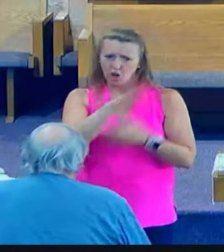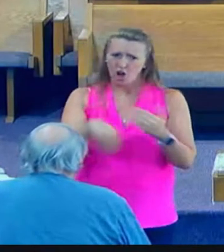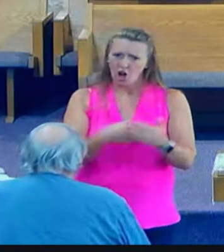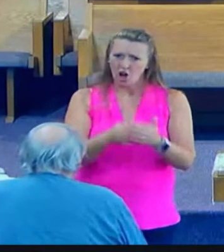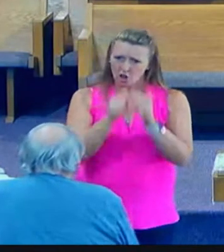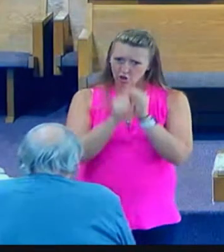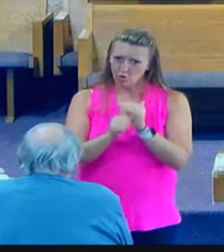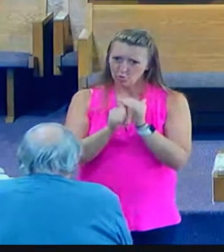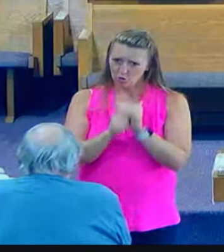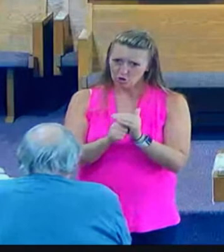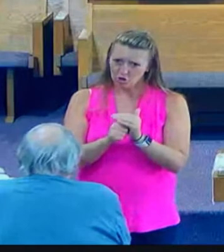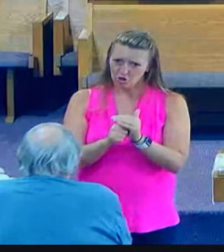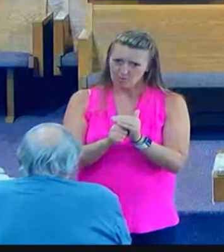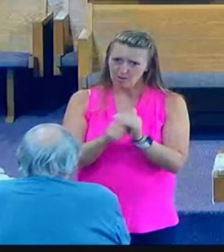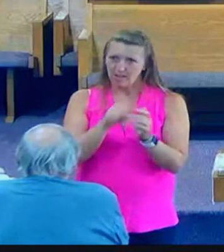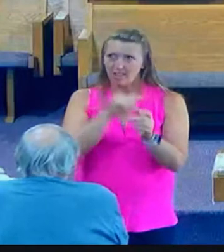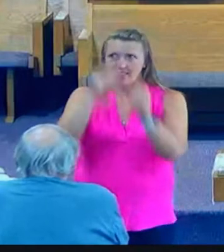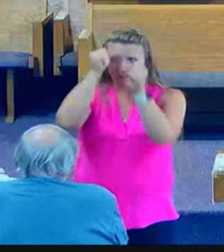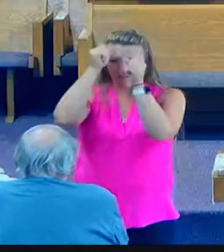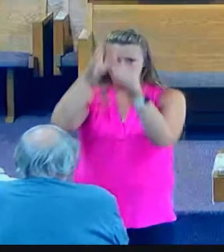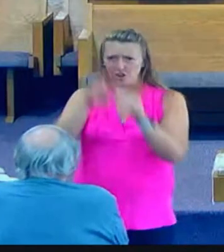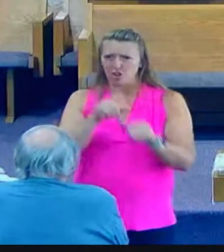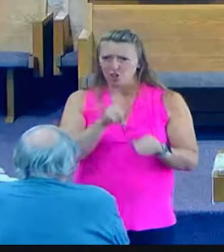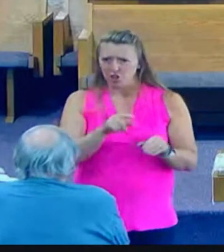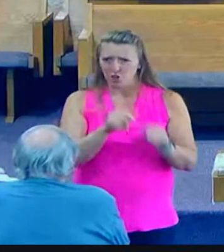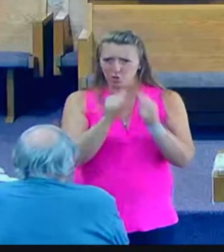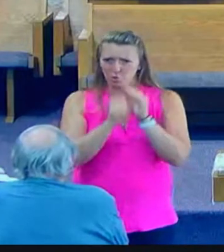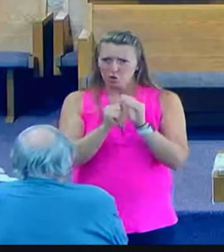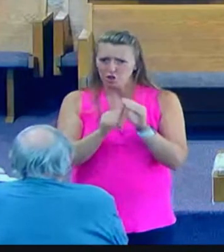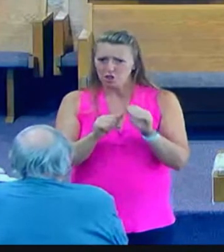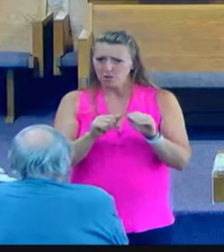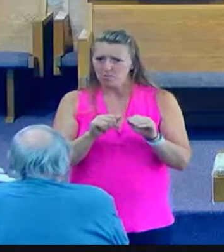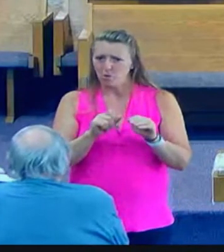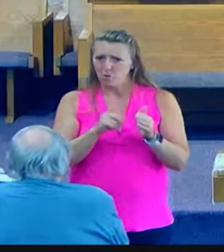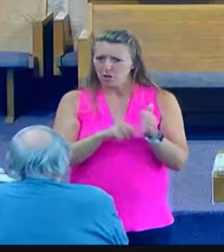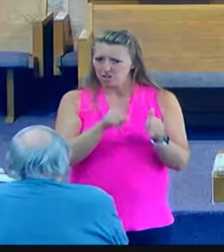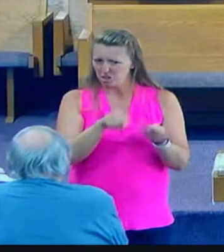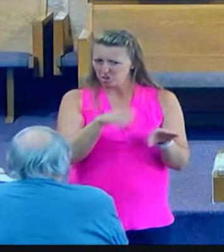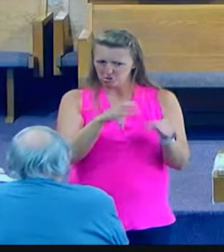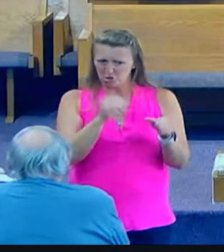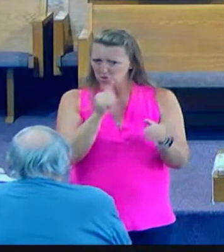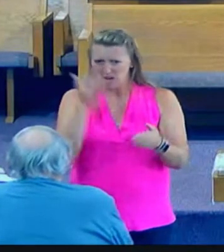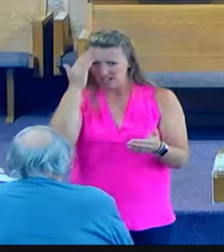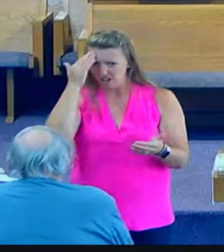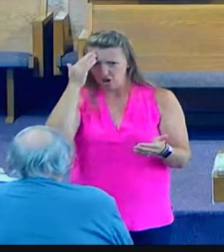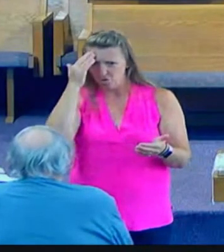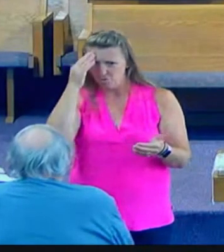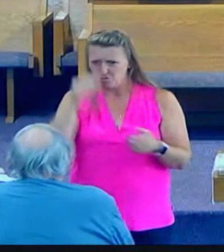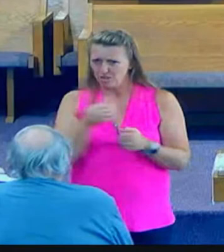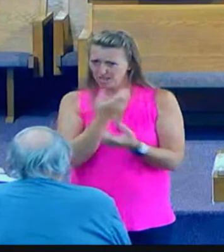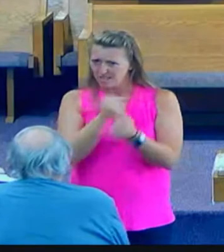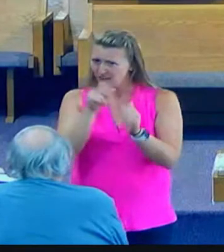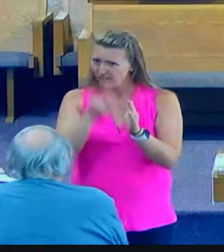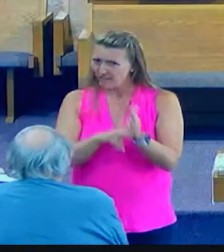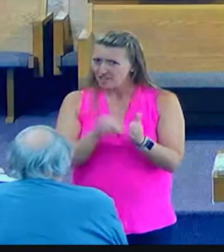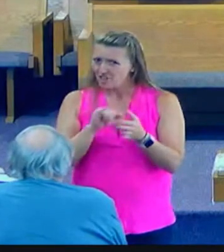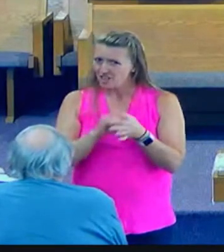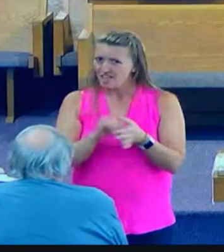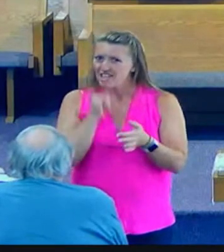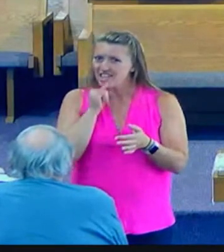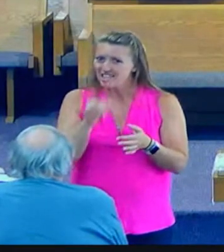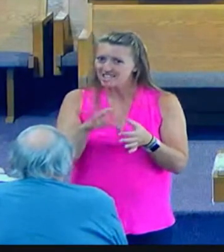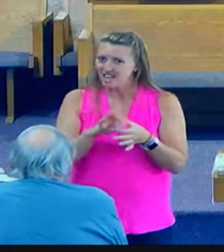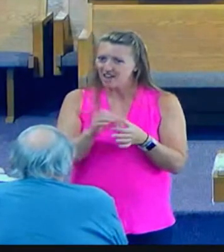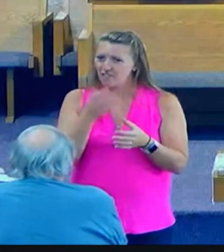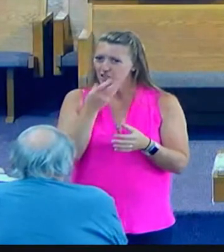You worship what you do not know. We worship what we know, for salvation is of the Jews. But the hour